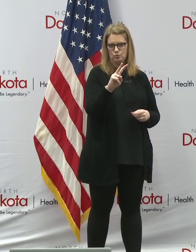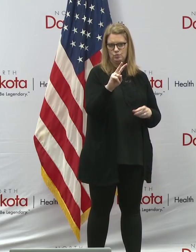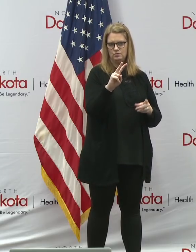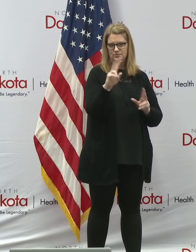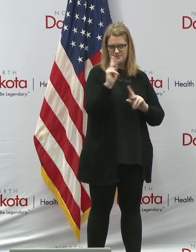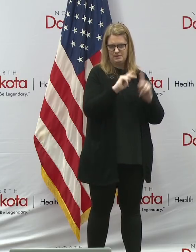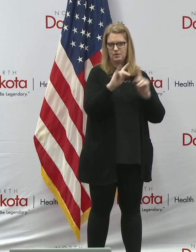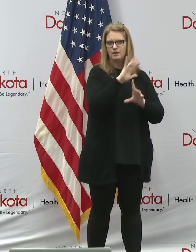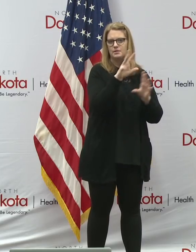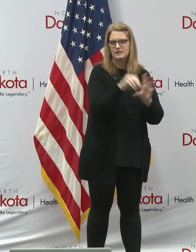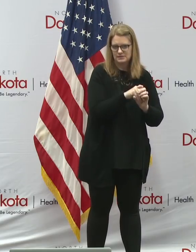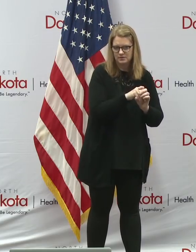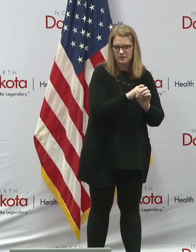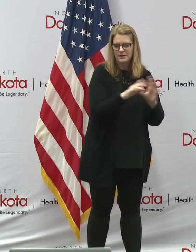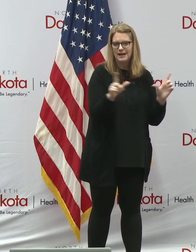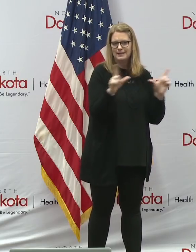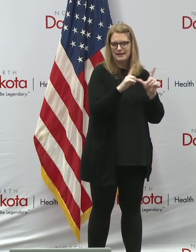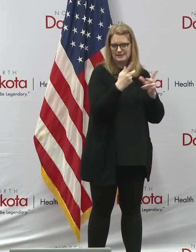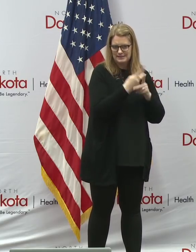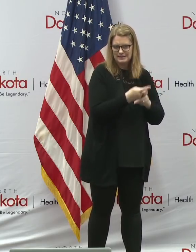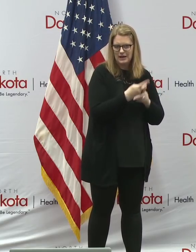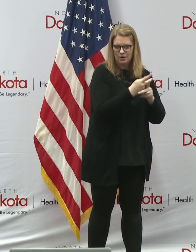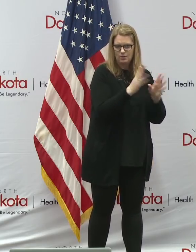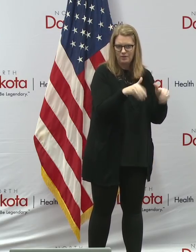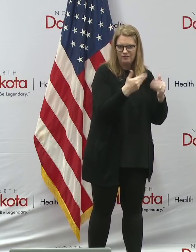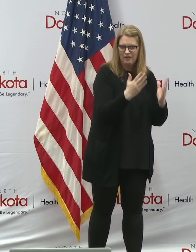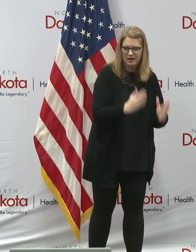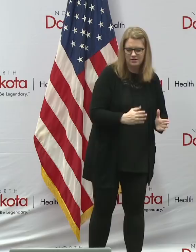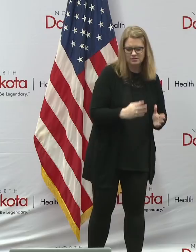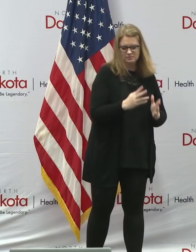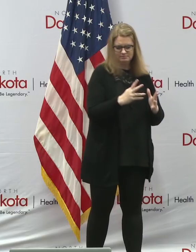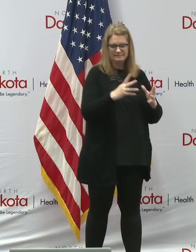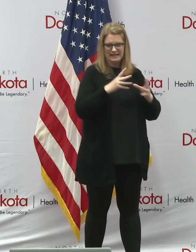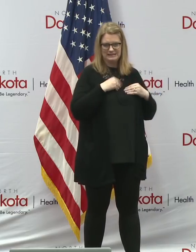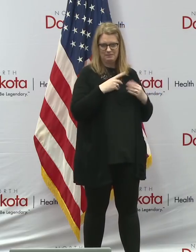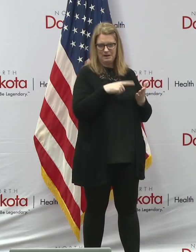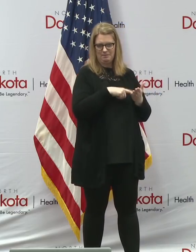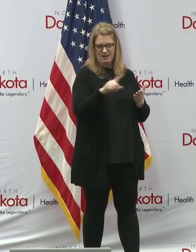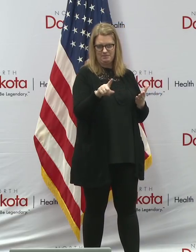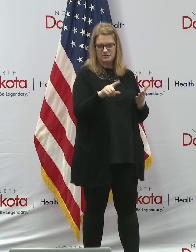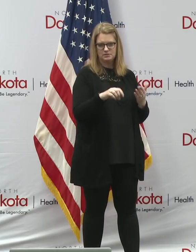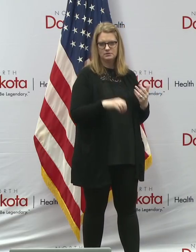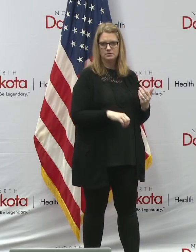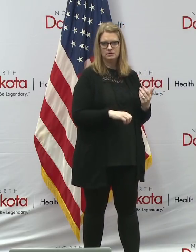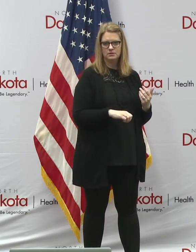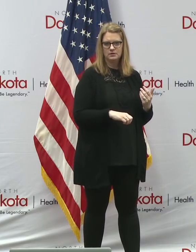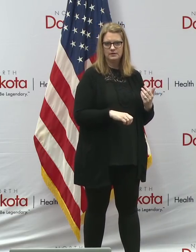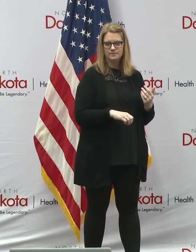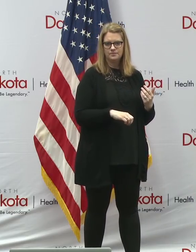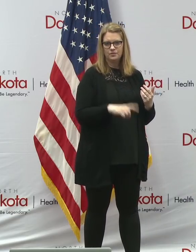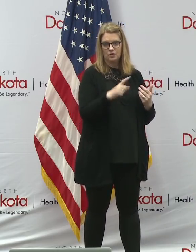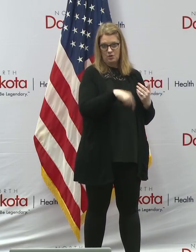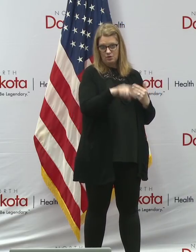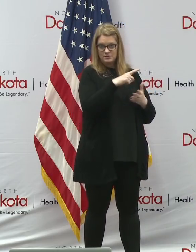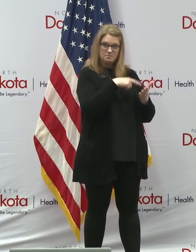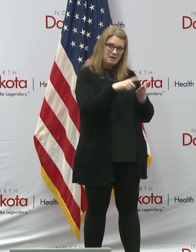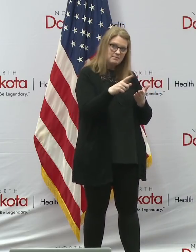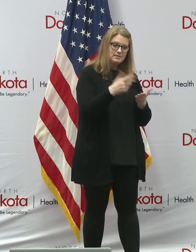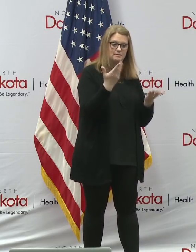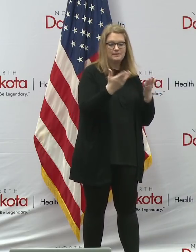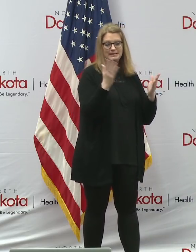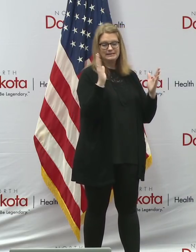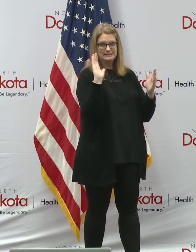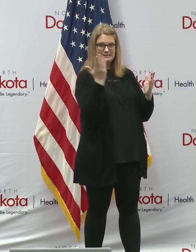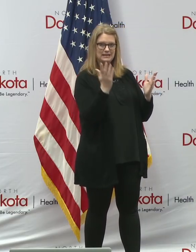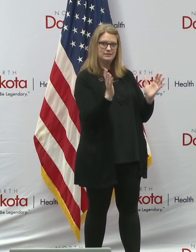participating licensed care providers, uh, received, uh, payments today. And again, well, those payments may seem small on a